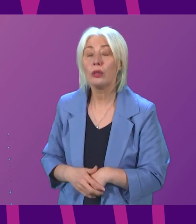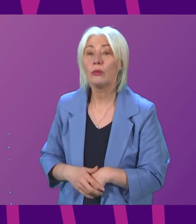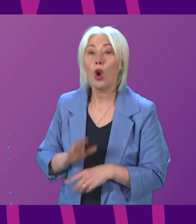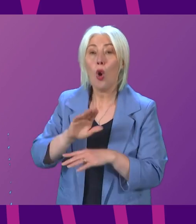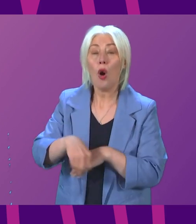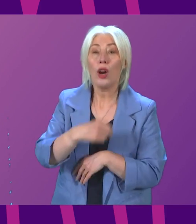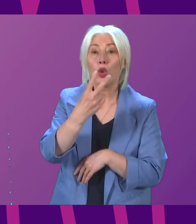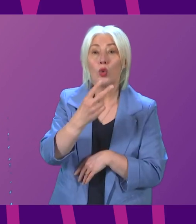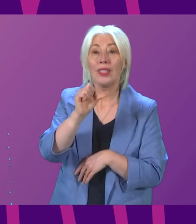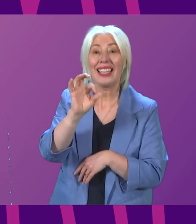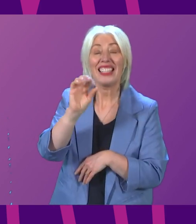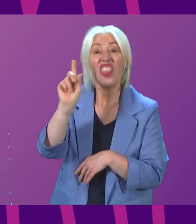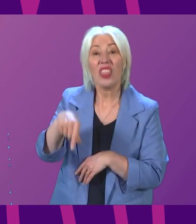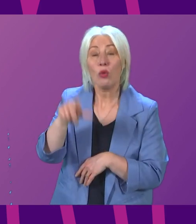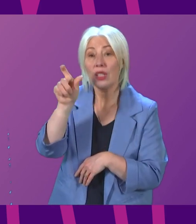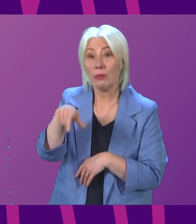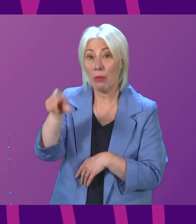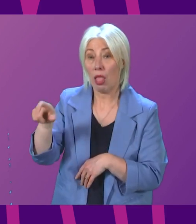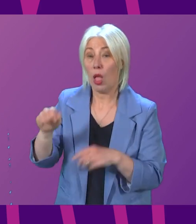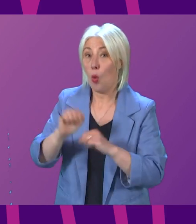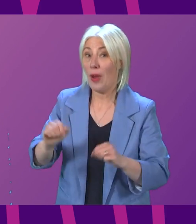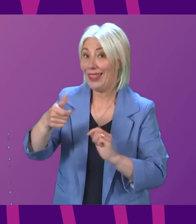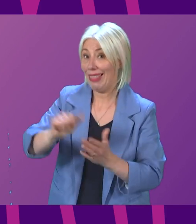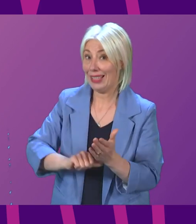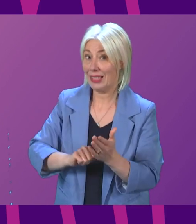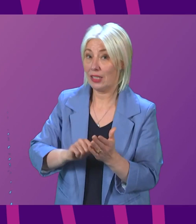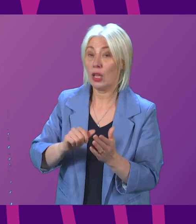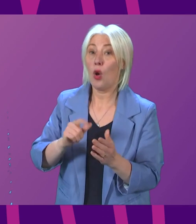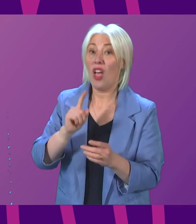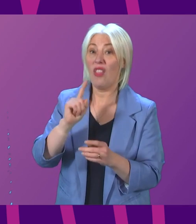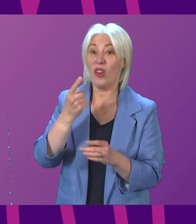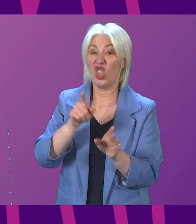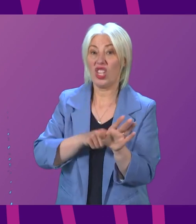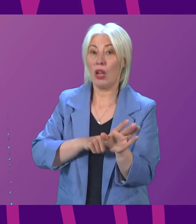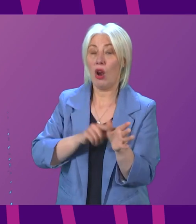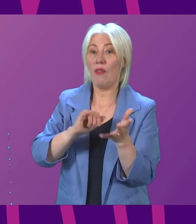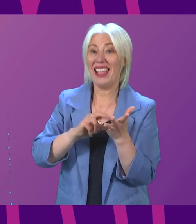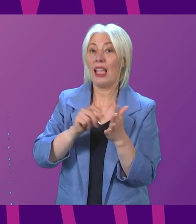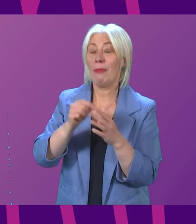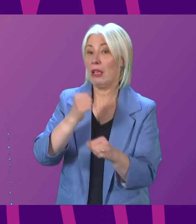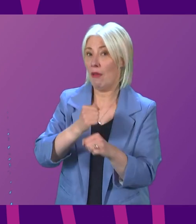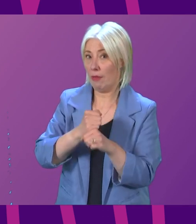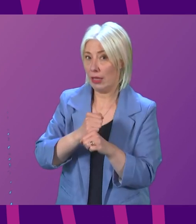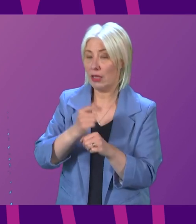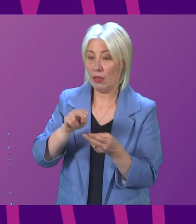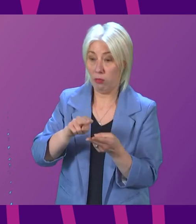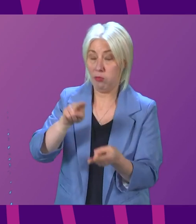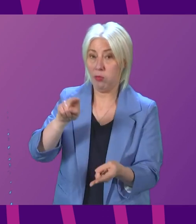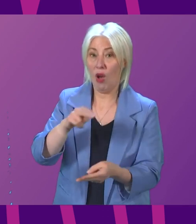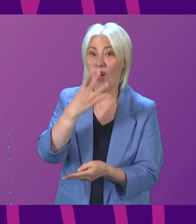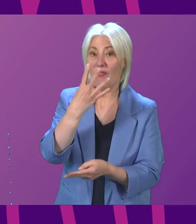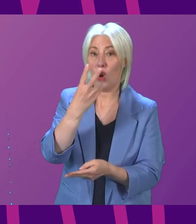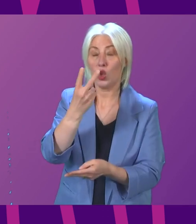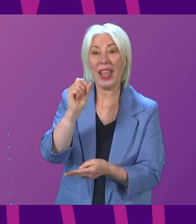260,000 people on an NHS waiting list a year into an SNP government. That had risen to almost 420